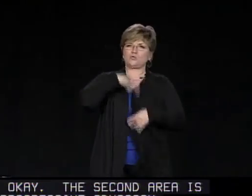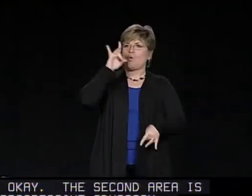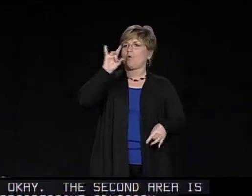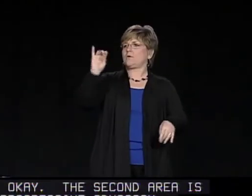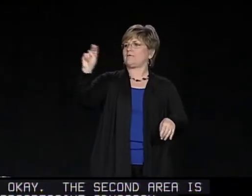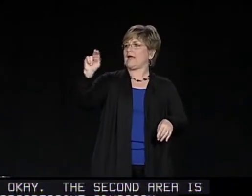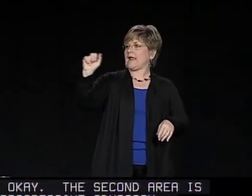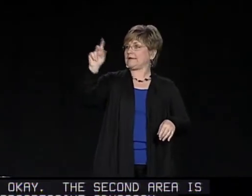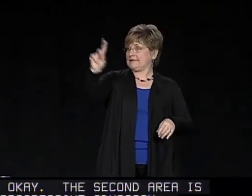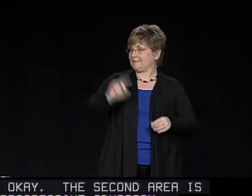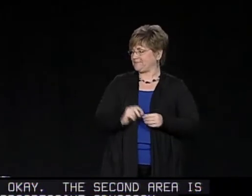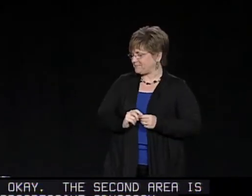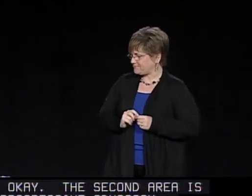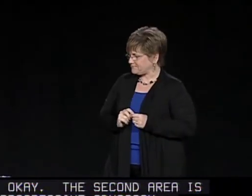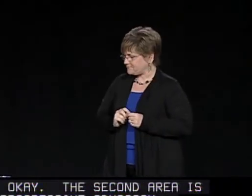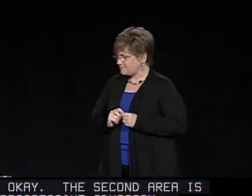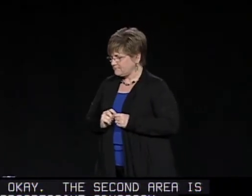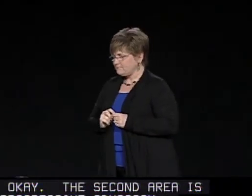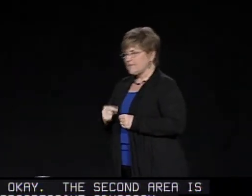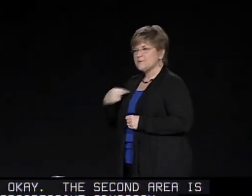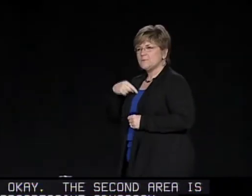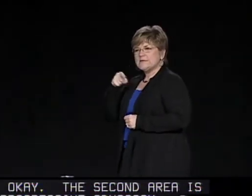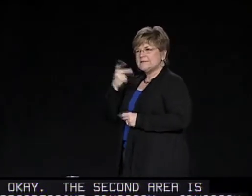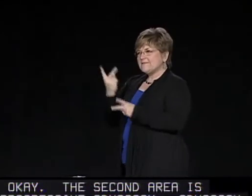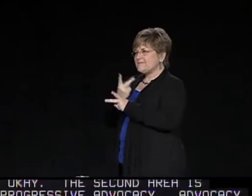Advocacy is the heart and the spirit of the NAD.